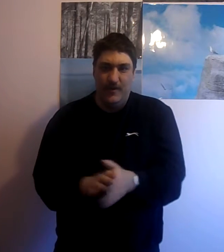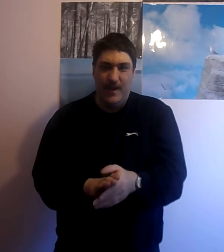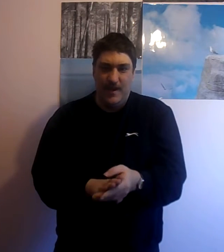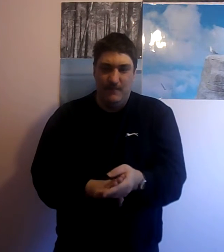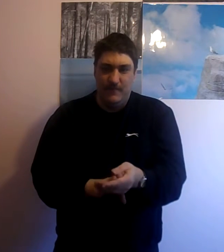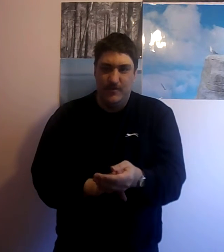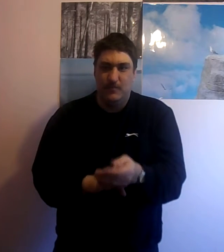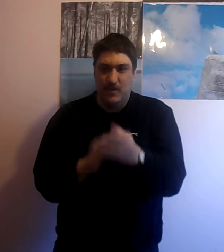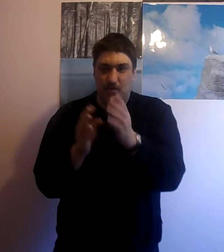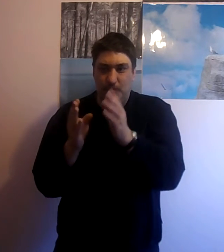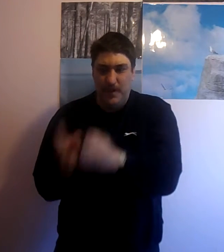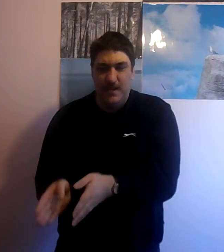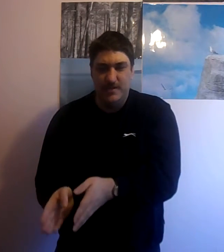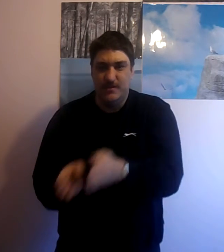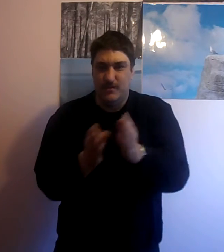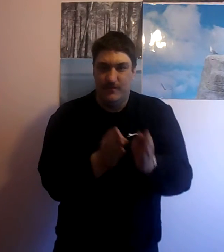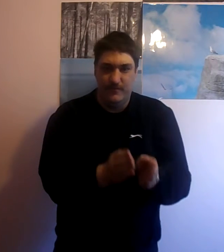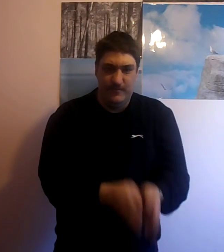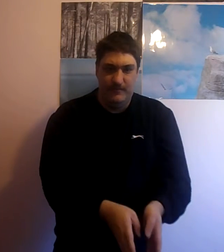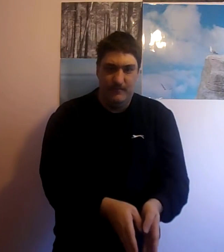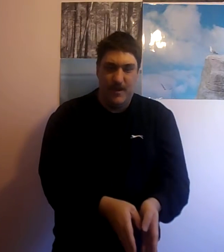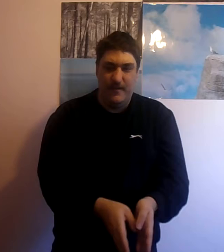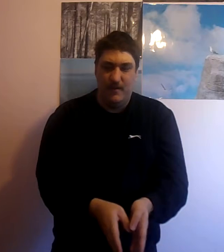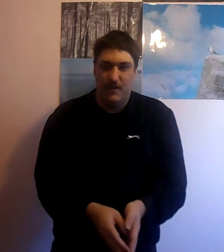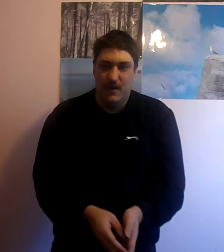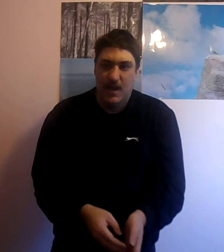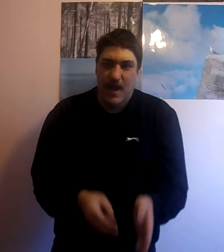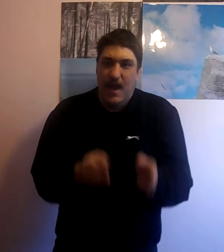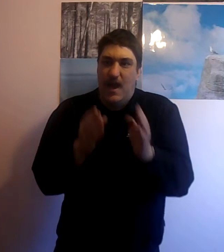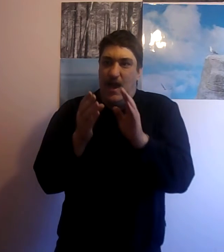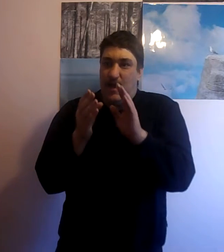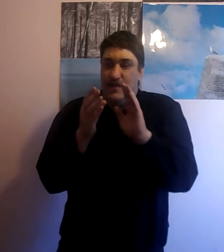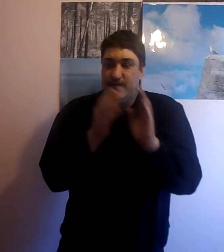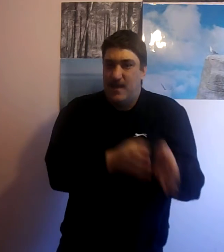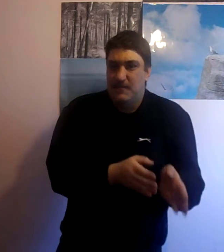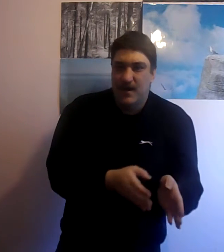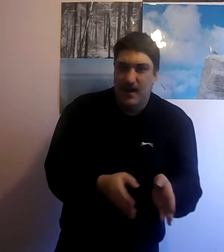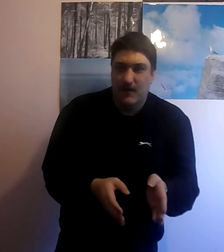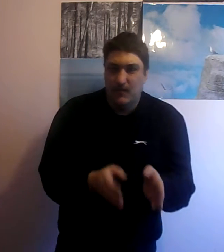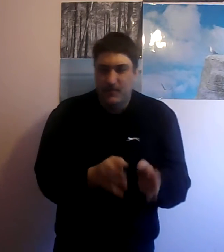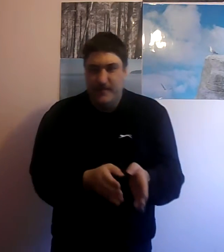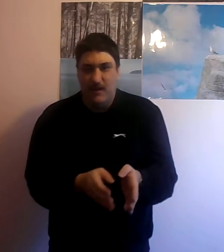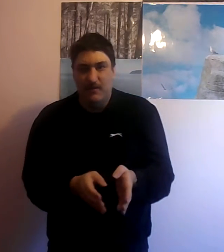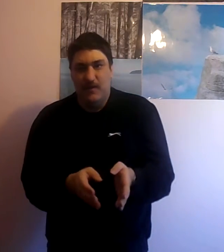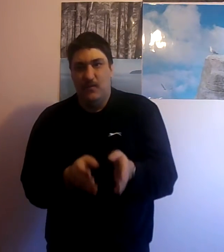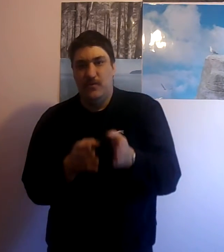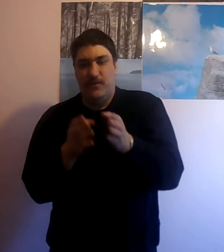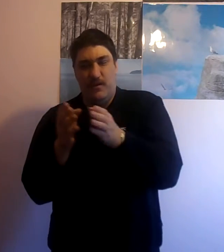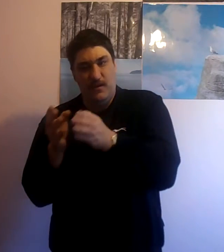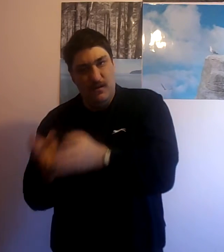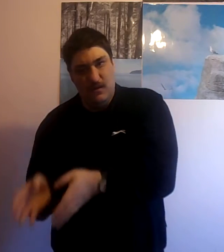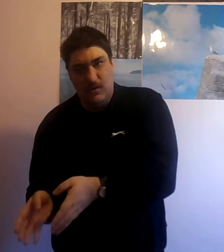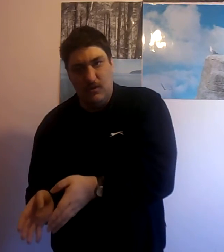game should be called Peach not Mario the same here Zelda was called